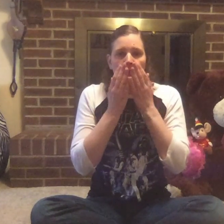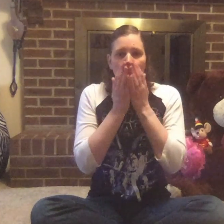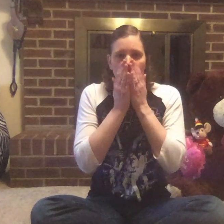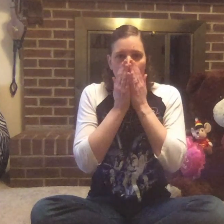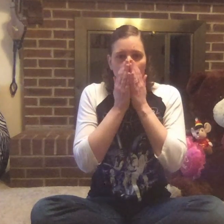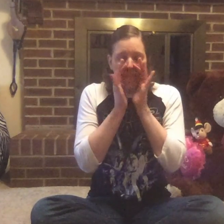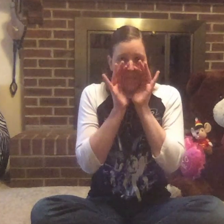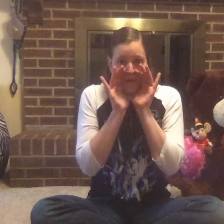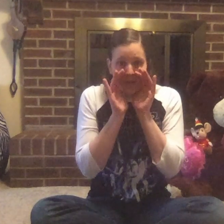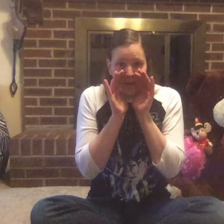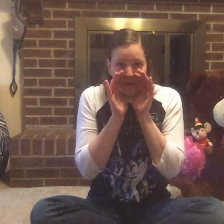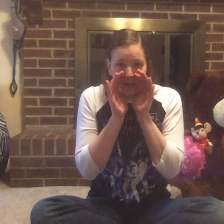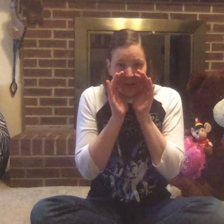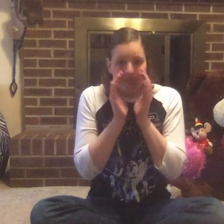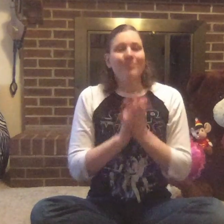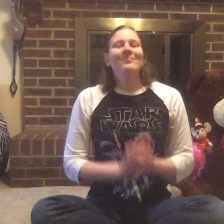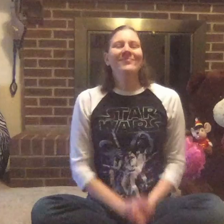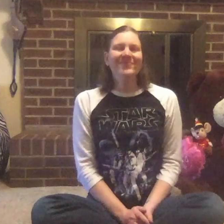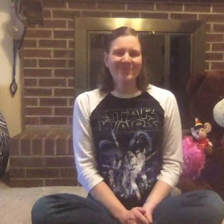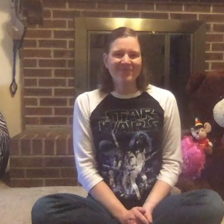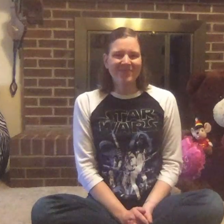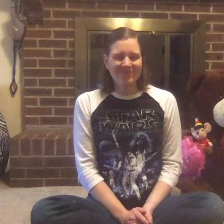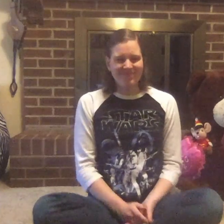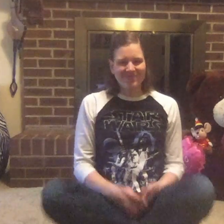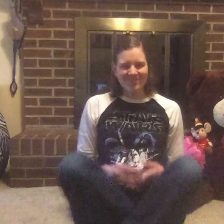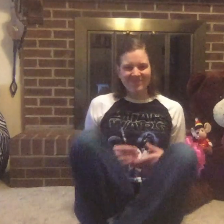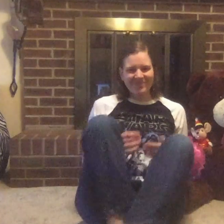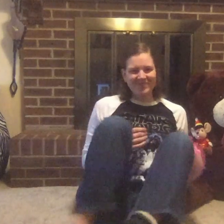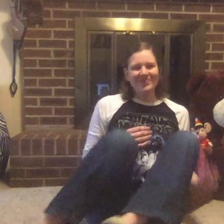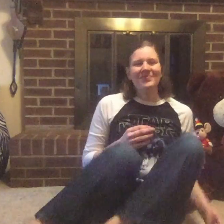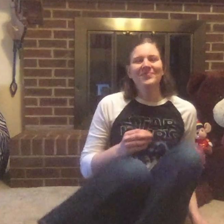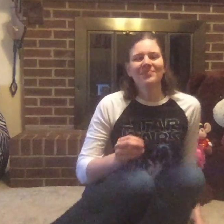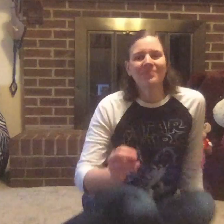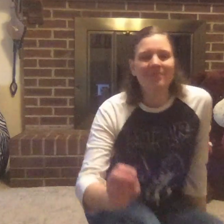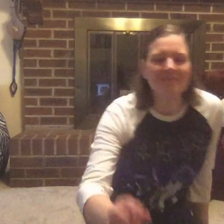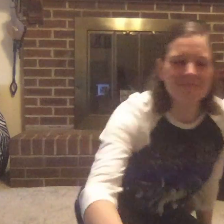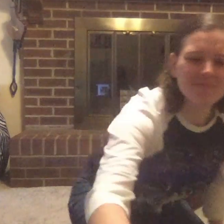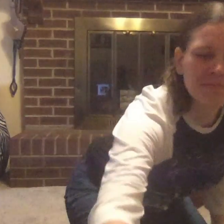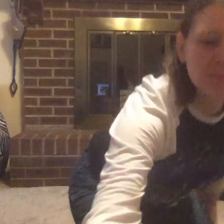Burp. Burp. Burp. you.